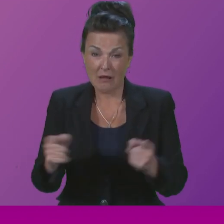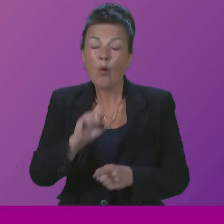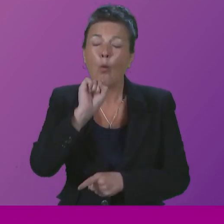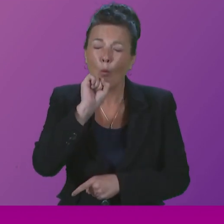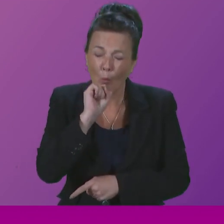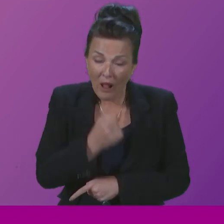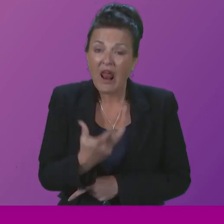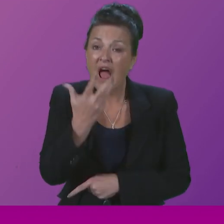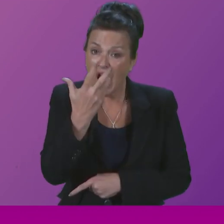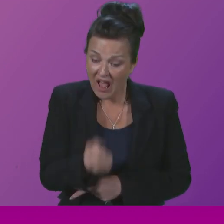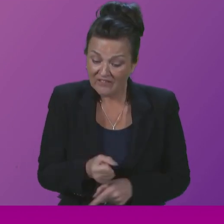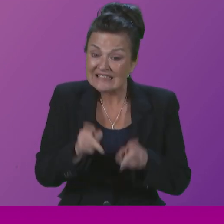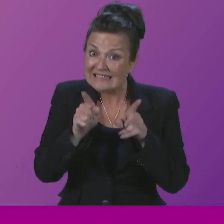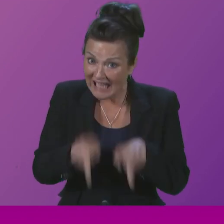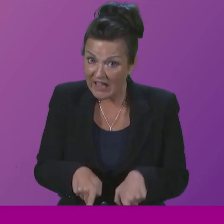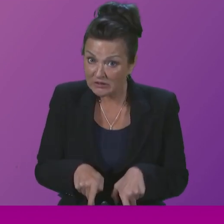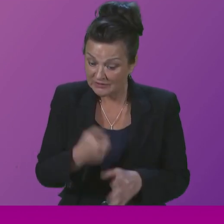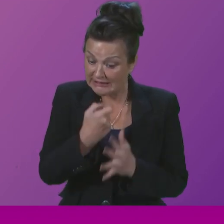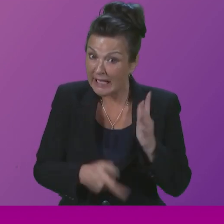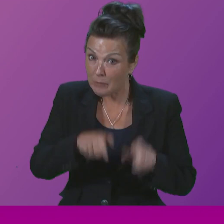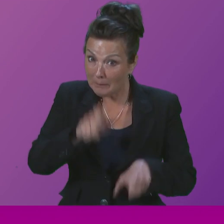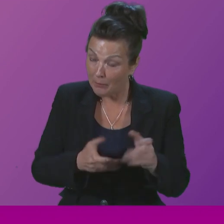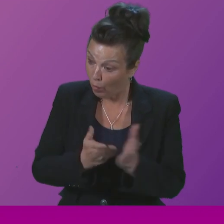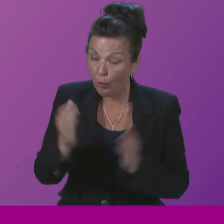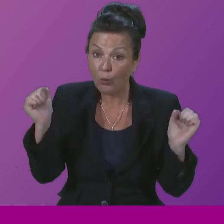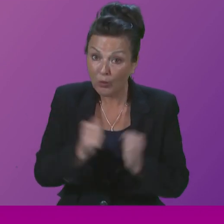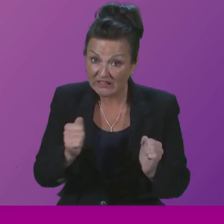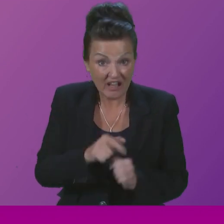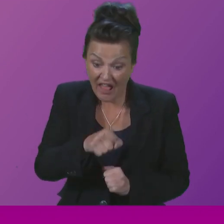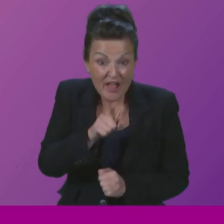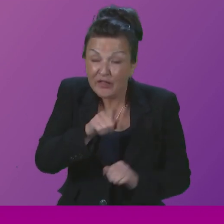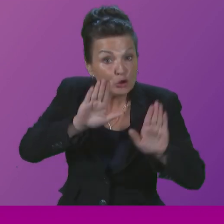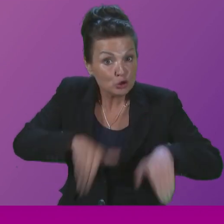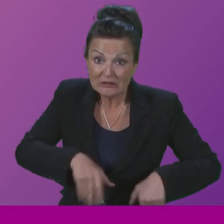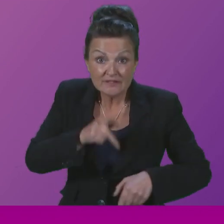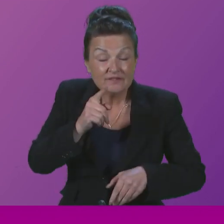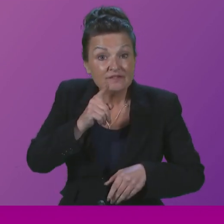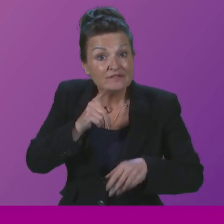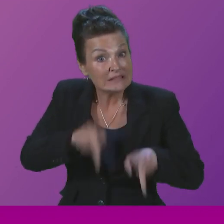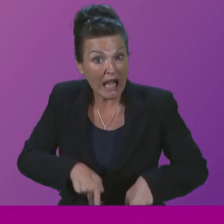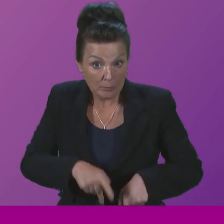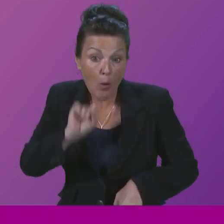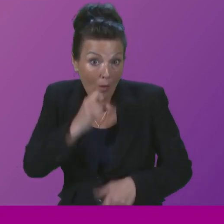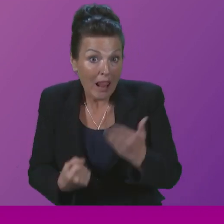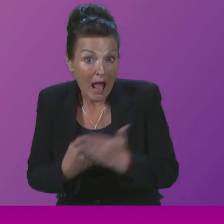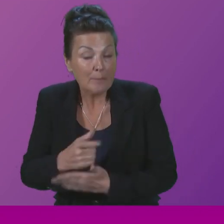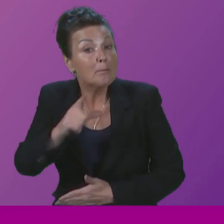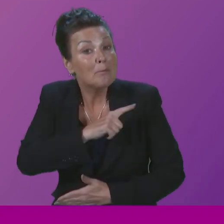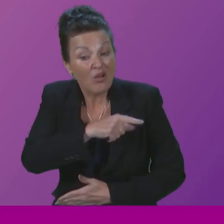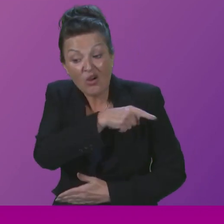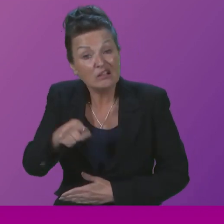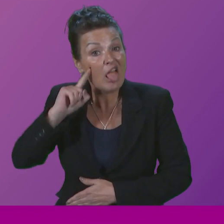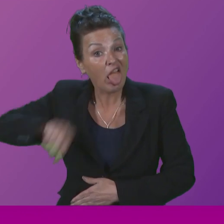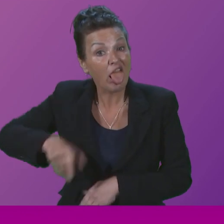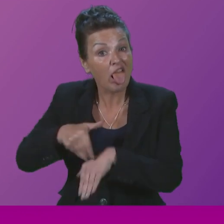avoidable deaths of disabled people this winter without targeted action. Scottish Labour have pushed and pushed the